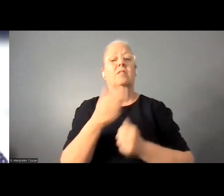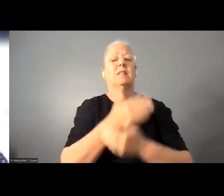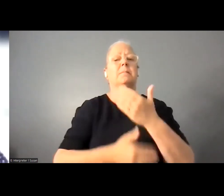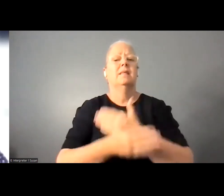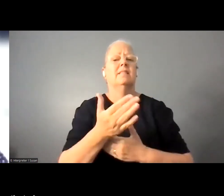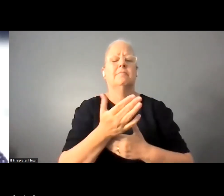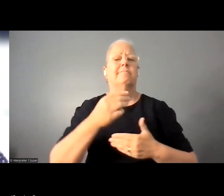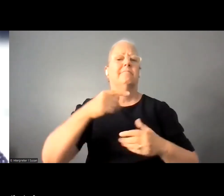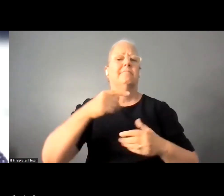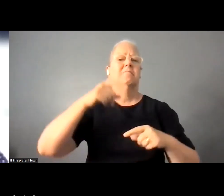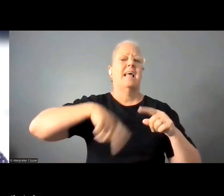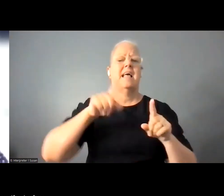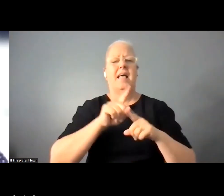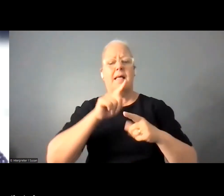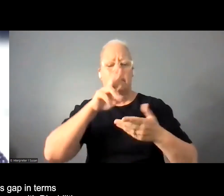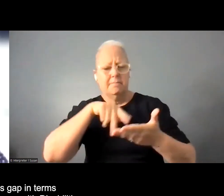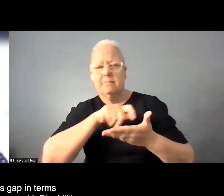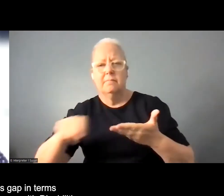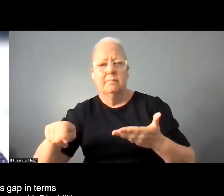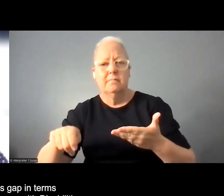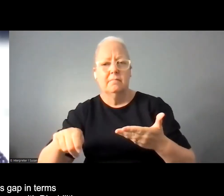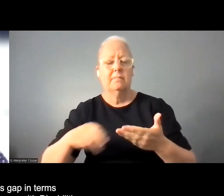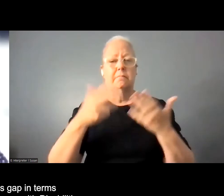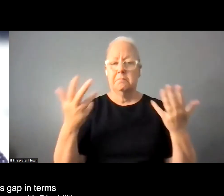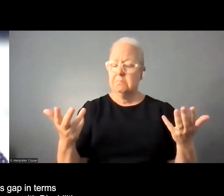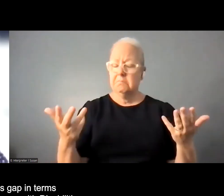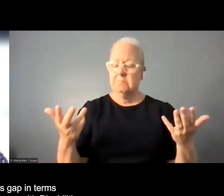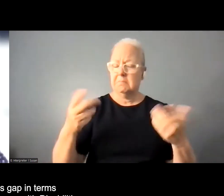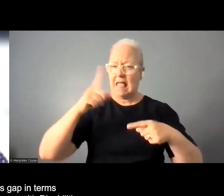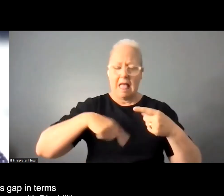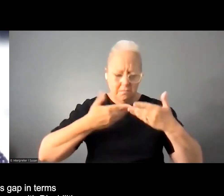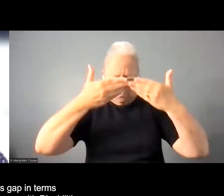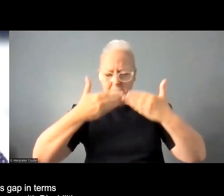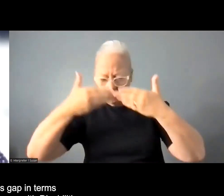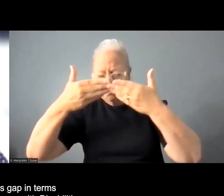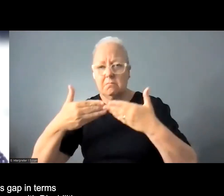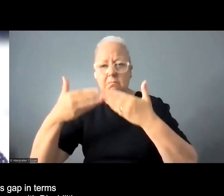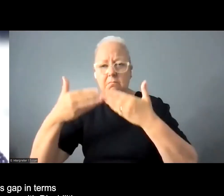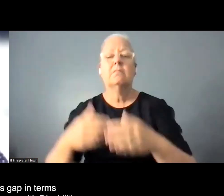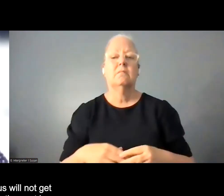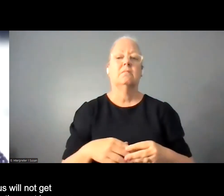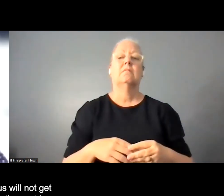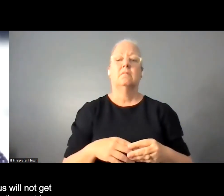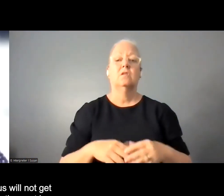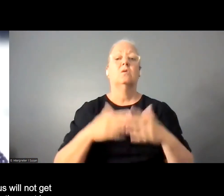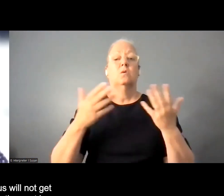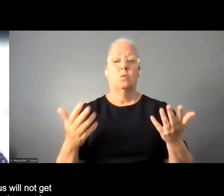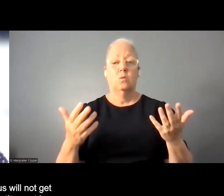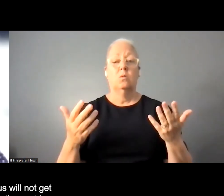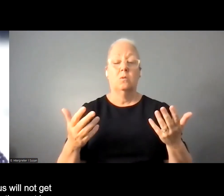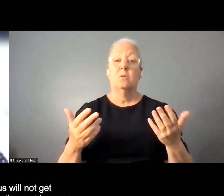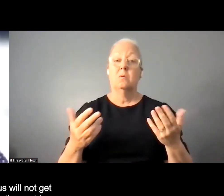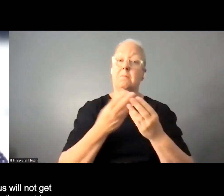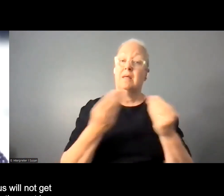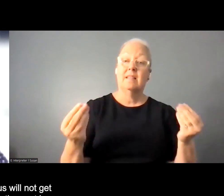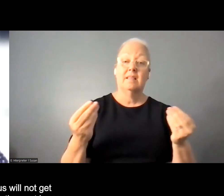perspective because that also then clearly shows this gap right in terms of the availability of persons with disabilities a lot of us do not